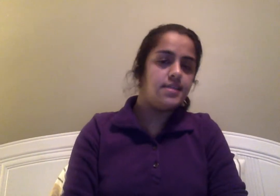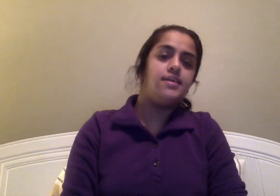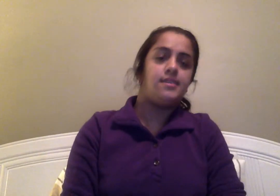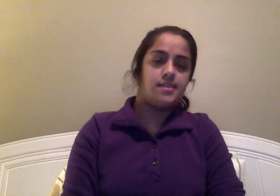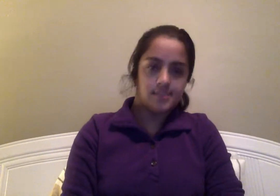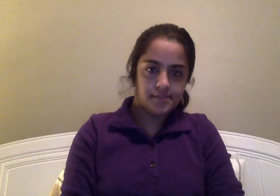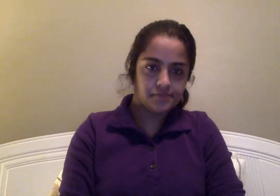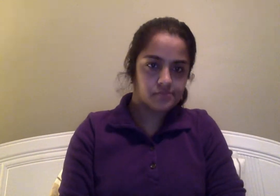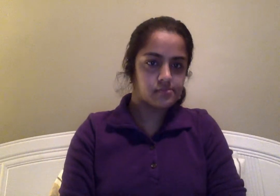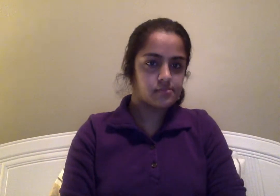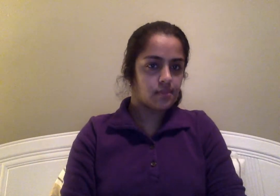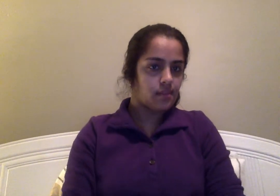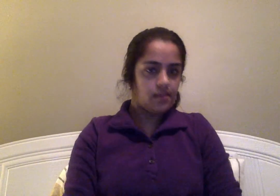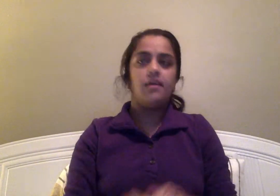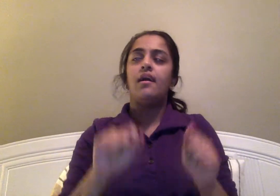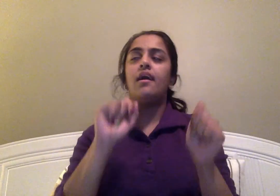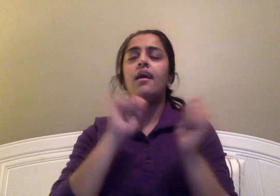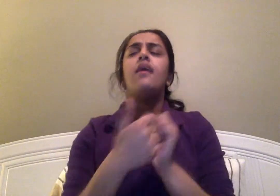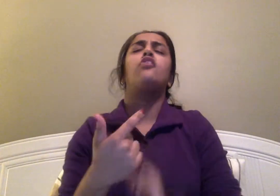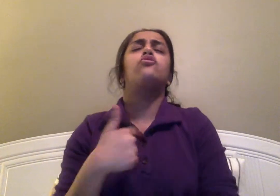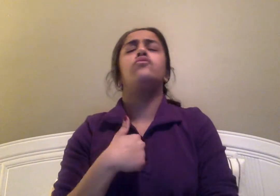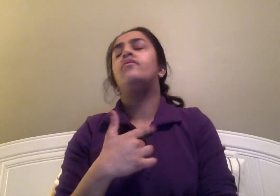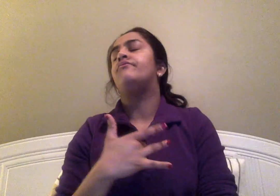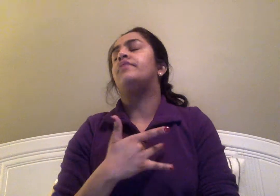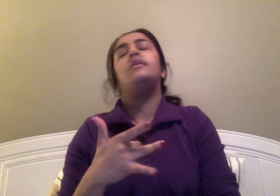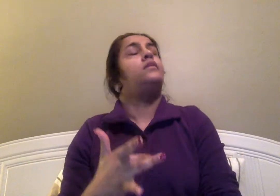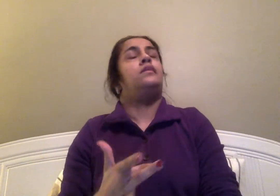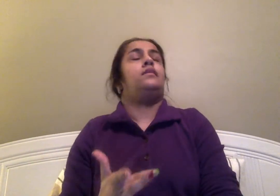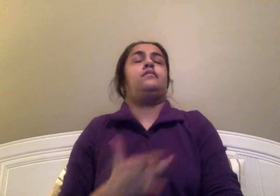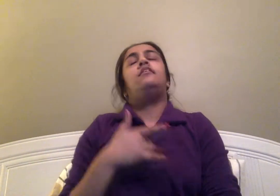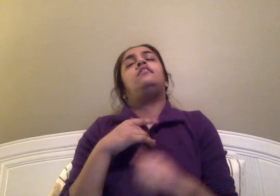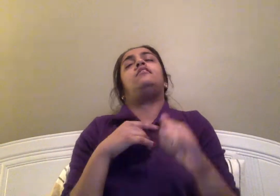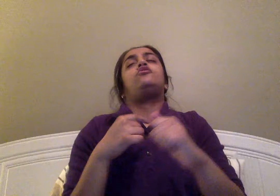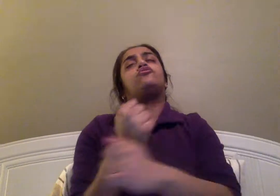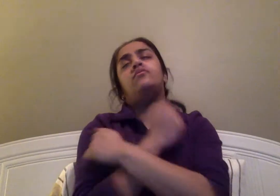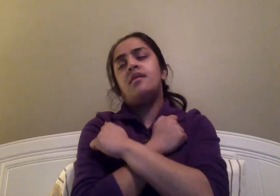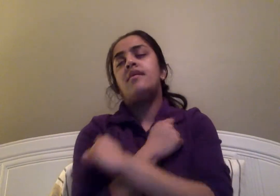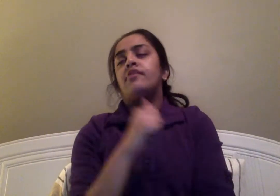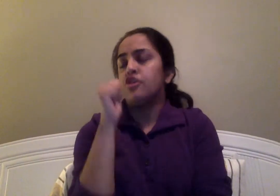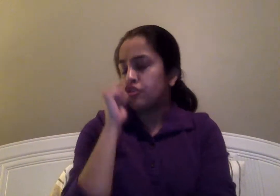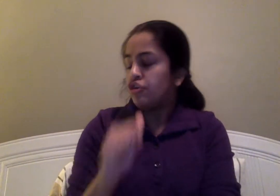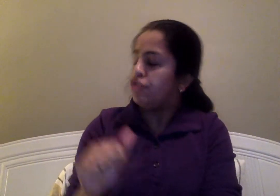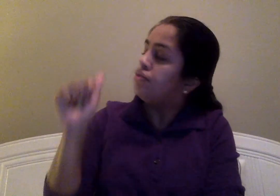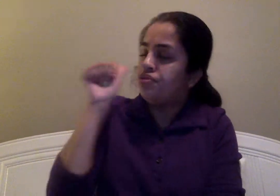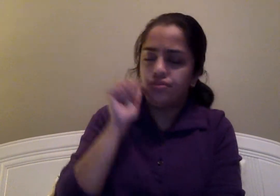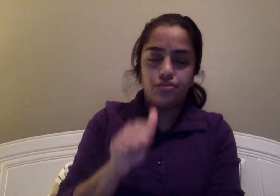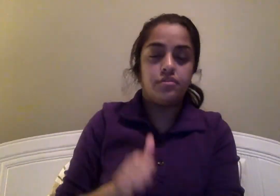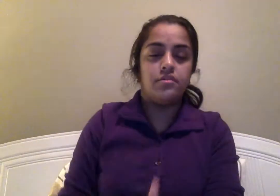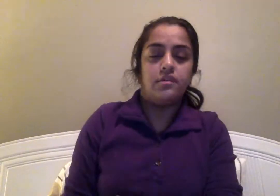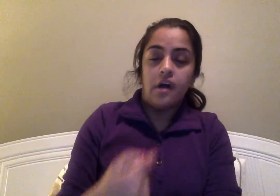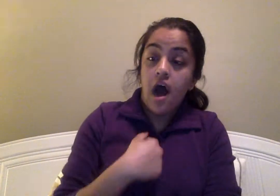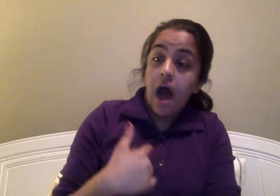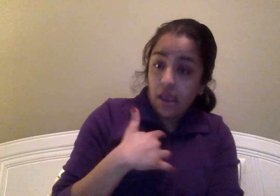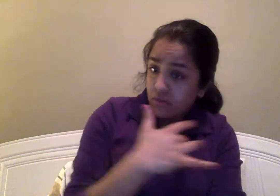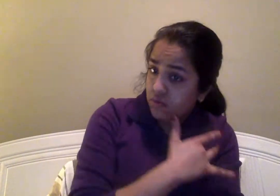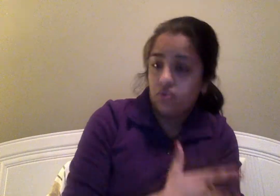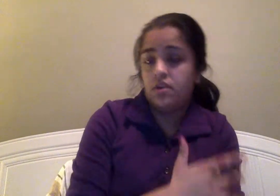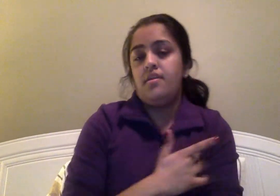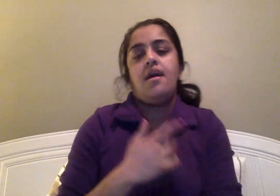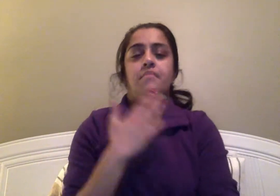how it feels to love a girl, I swear I'd be a